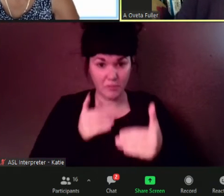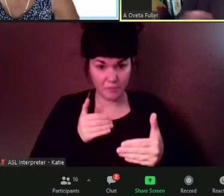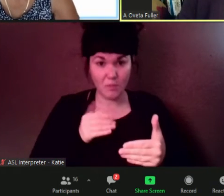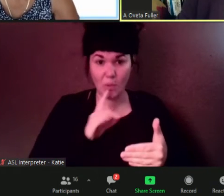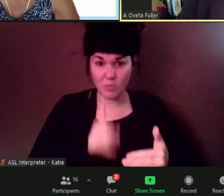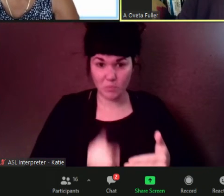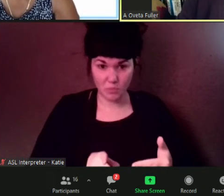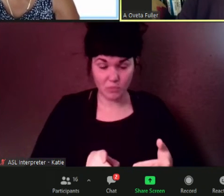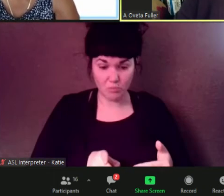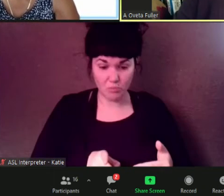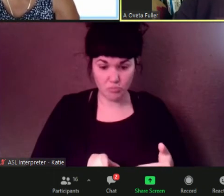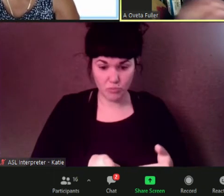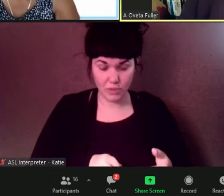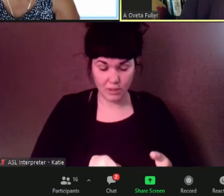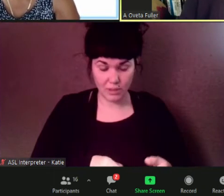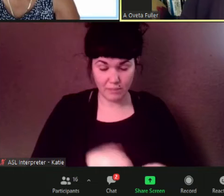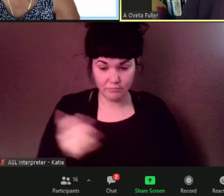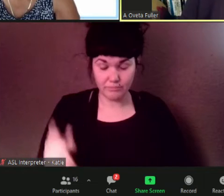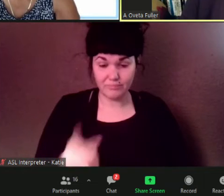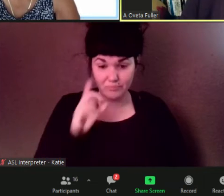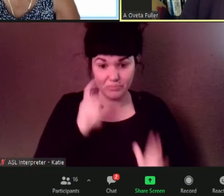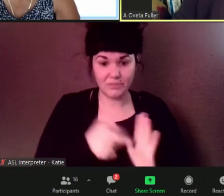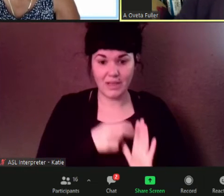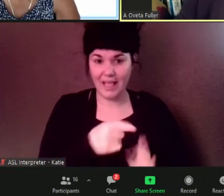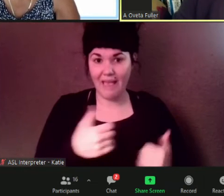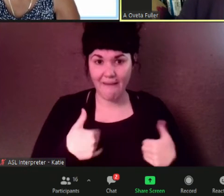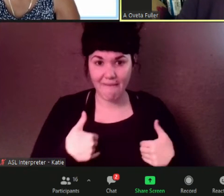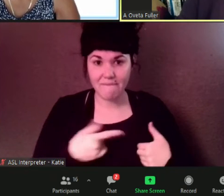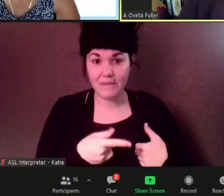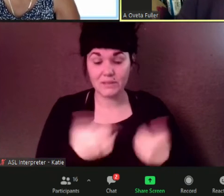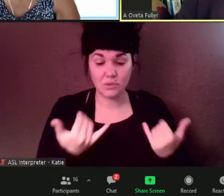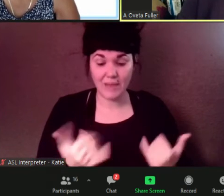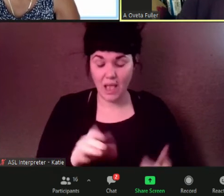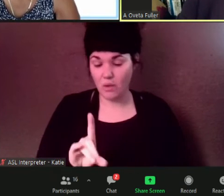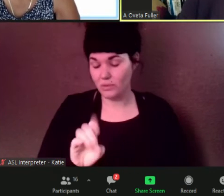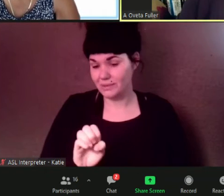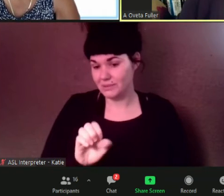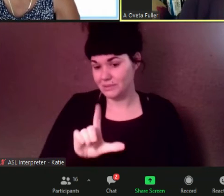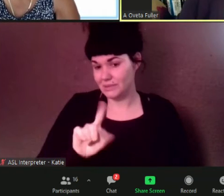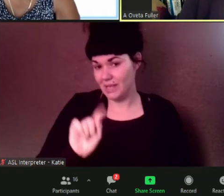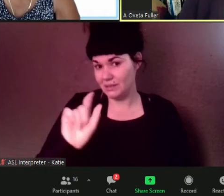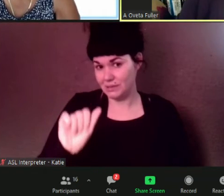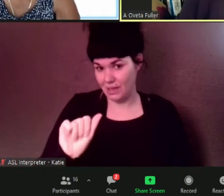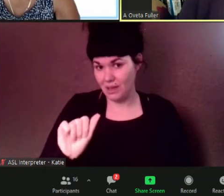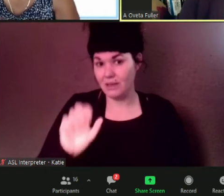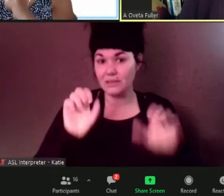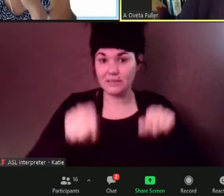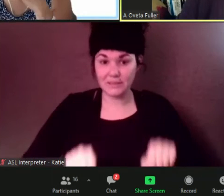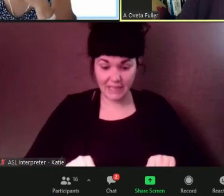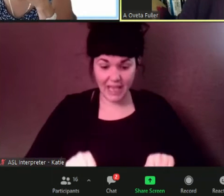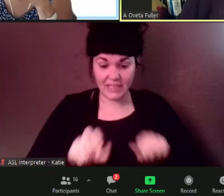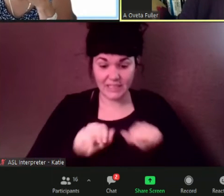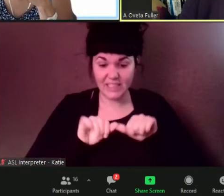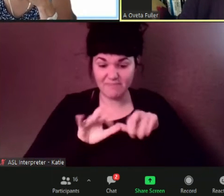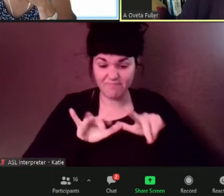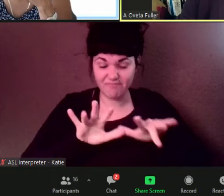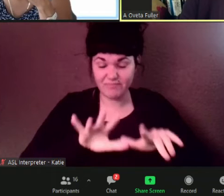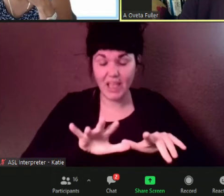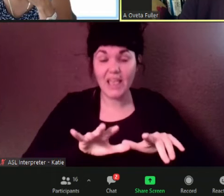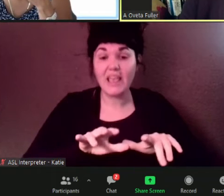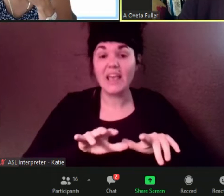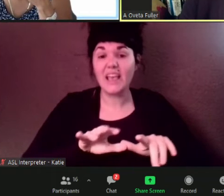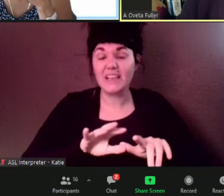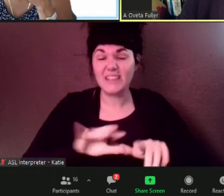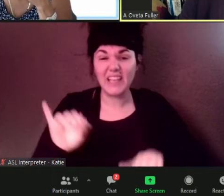and now with the delta number it's even more it's up like to eight to ten people from that one person so you can imagine that more